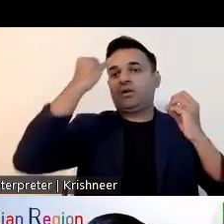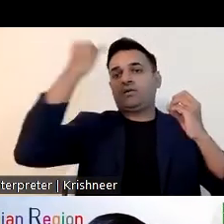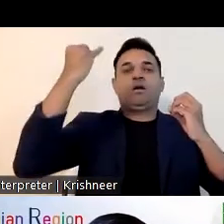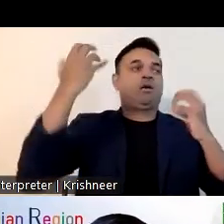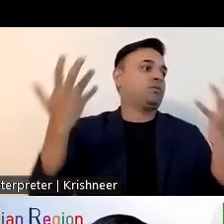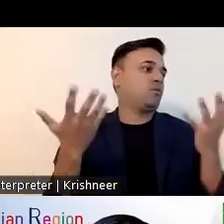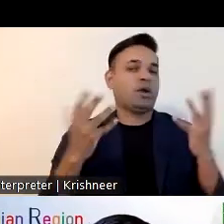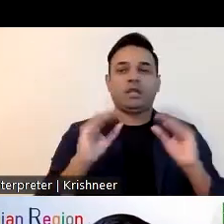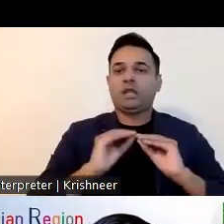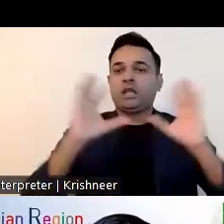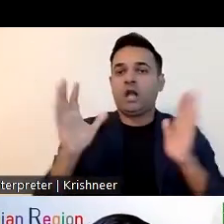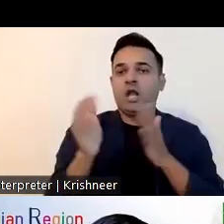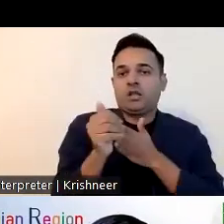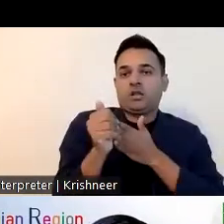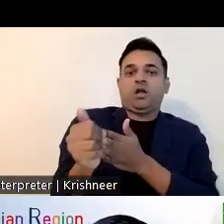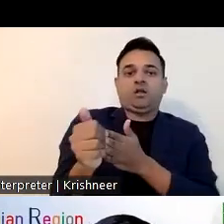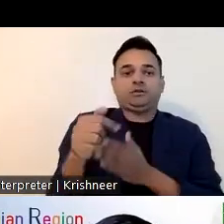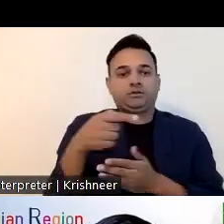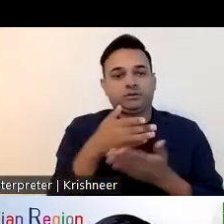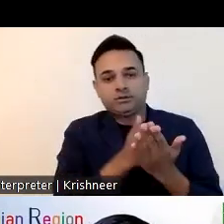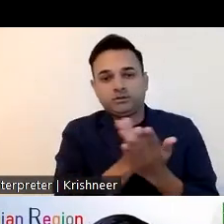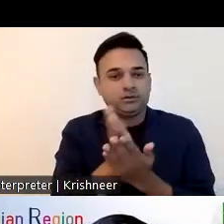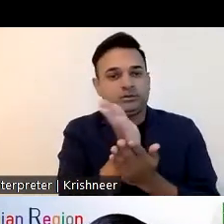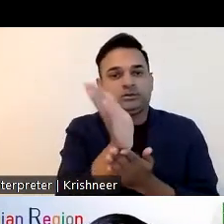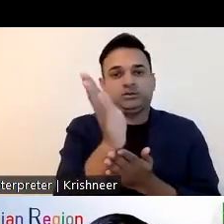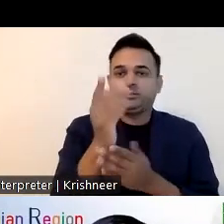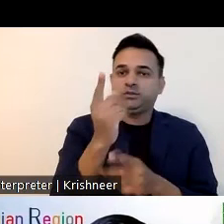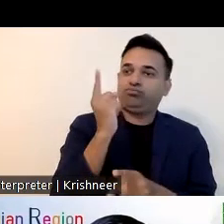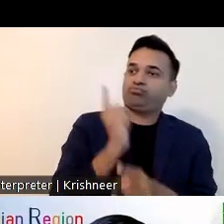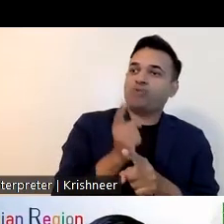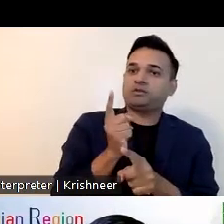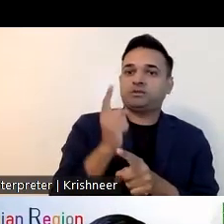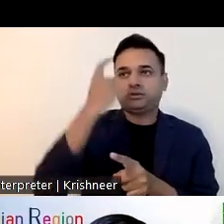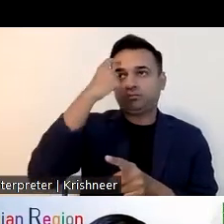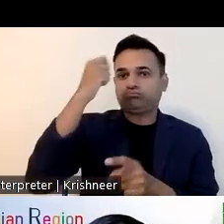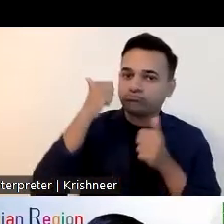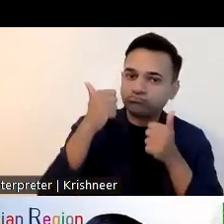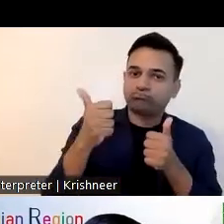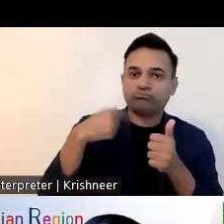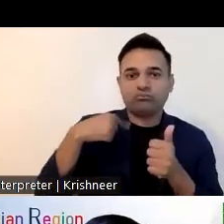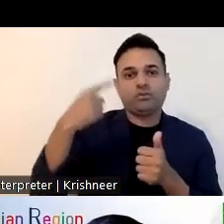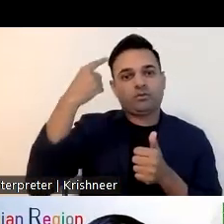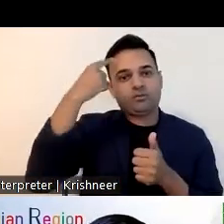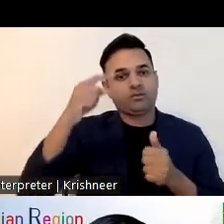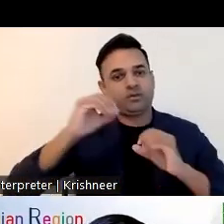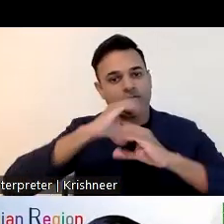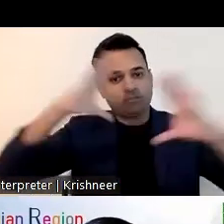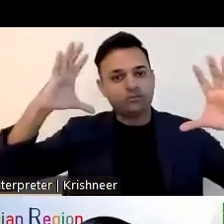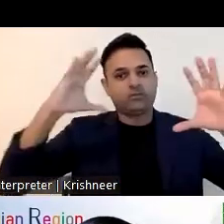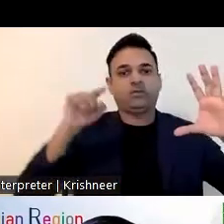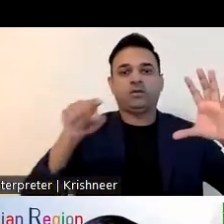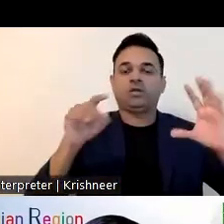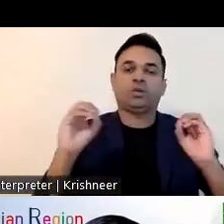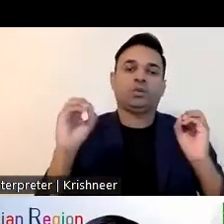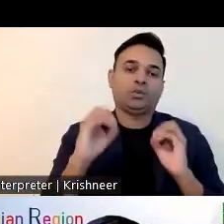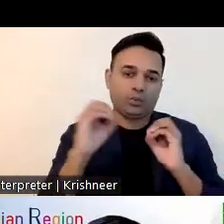uh employees are not much sensitization sensitized or oriented about the disability and their diverse